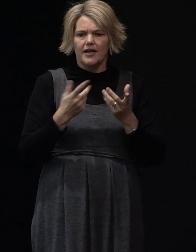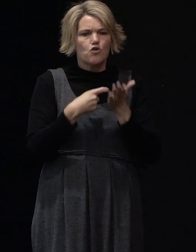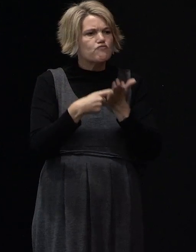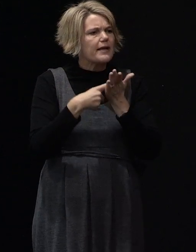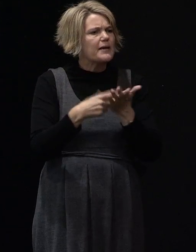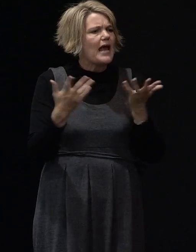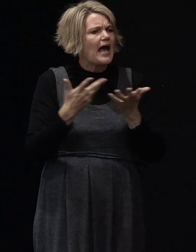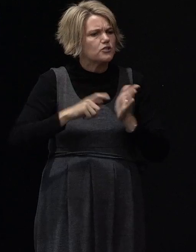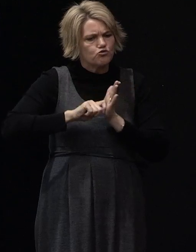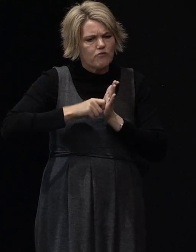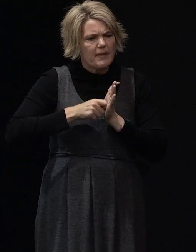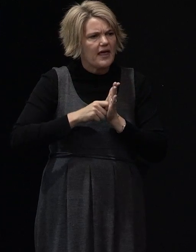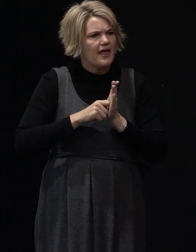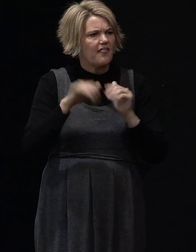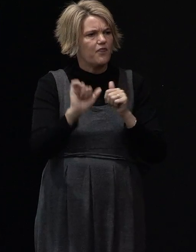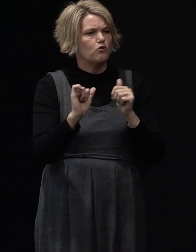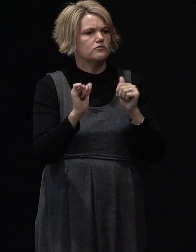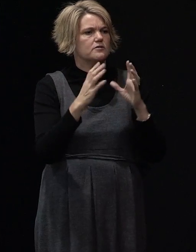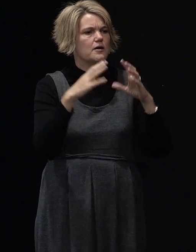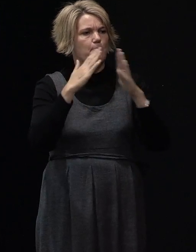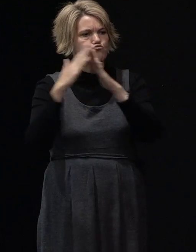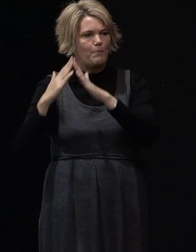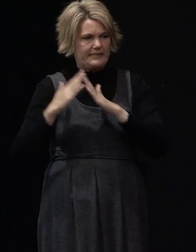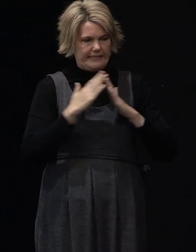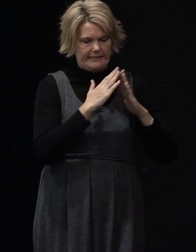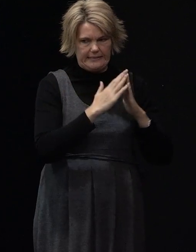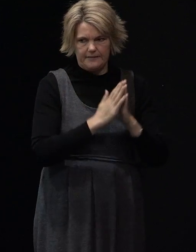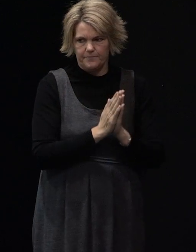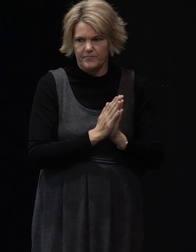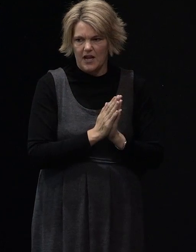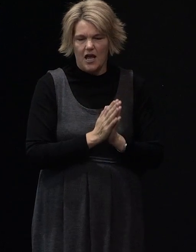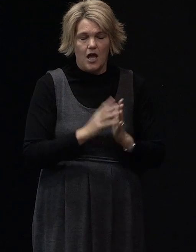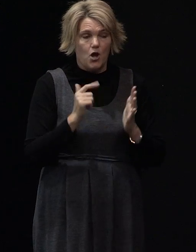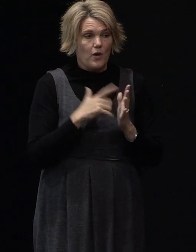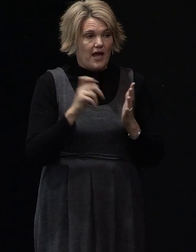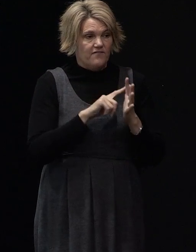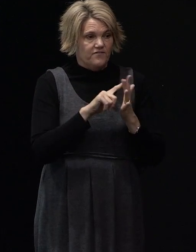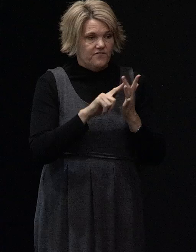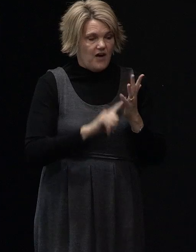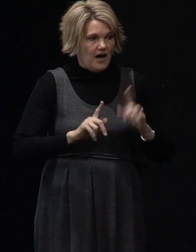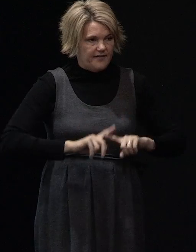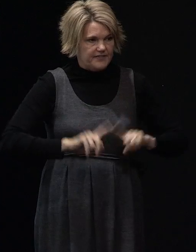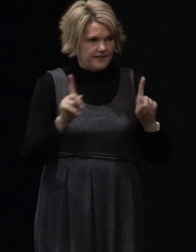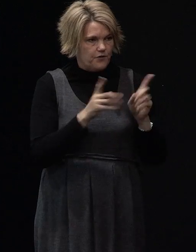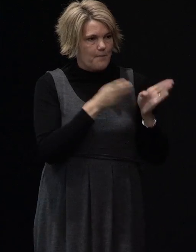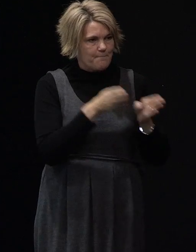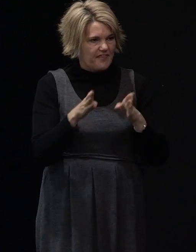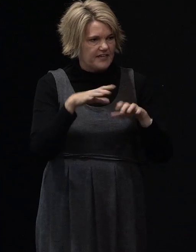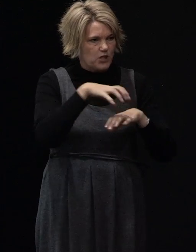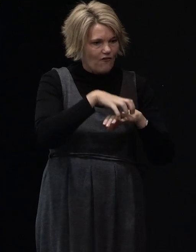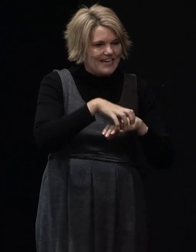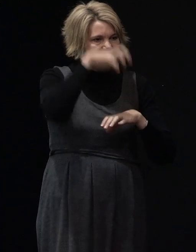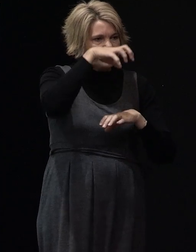that we have selected. We are trialling five different methods of lifting and